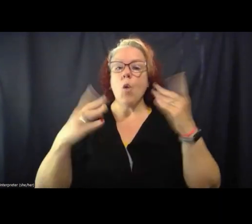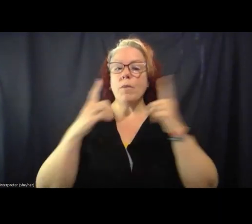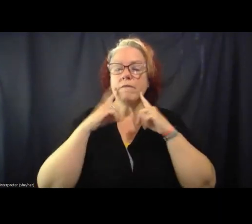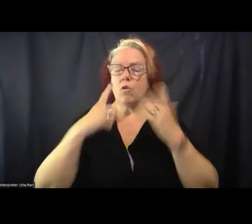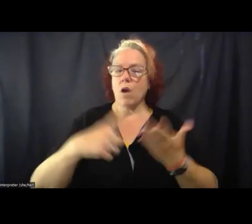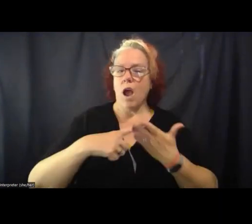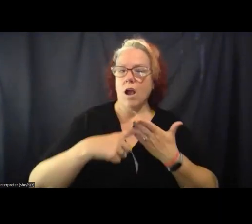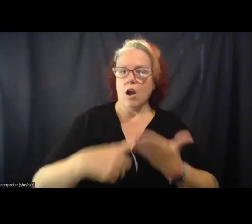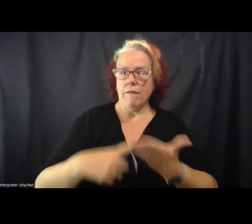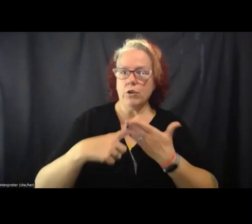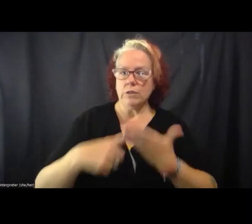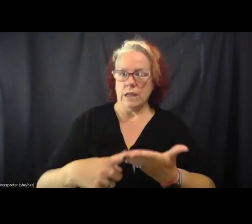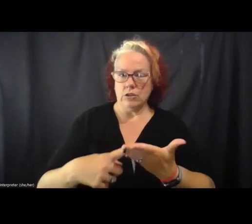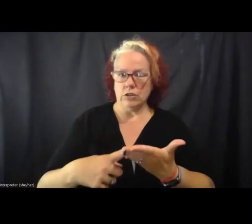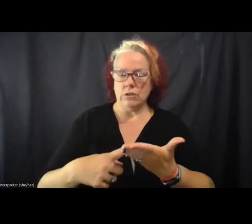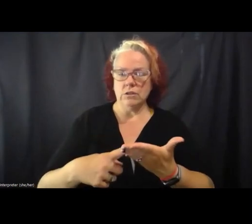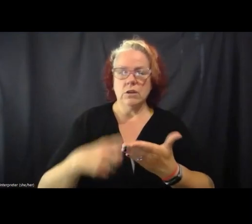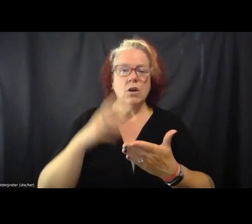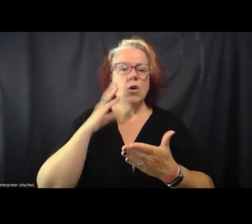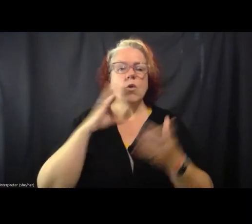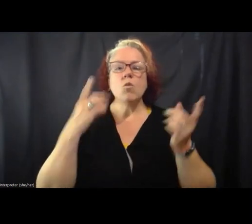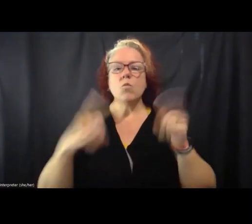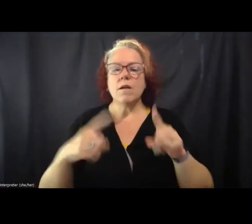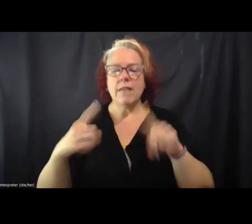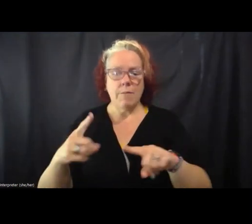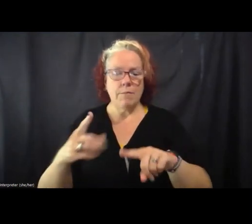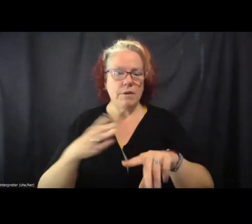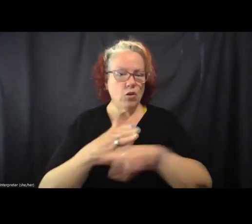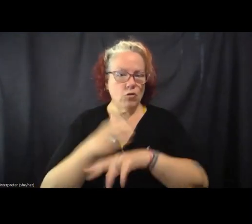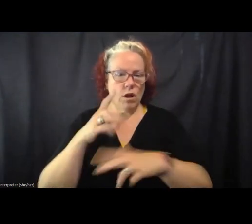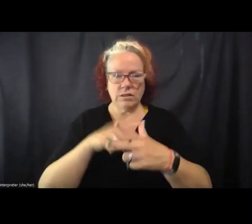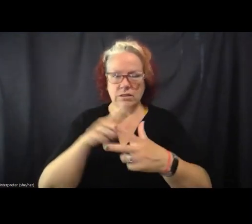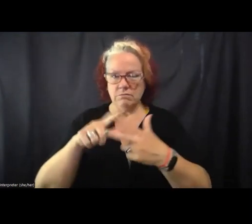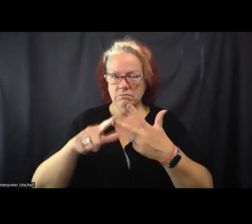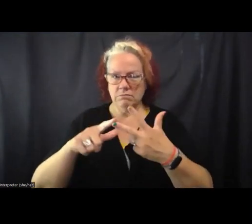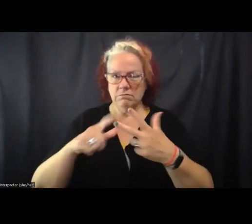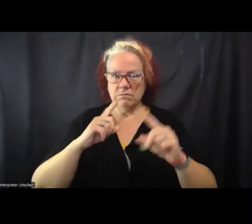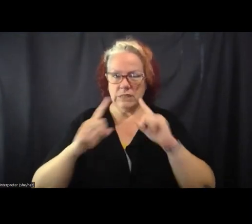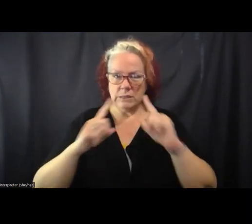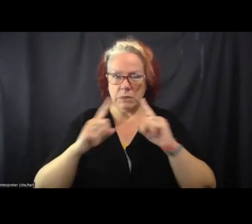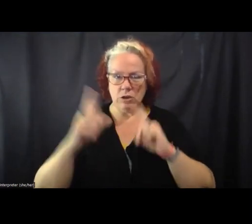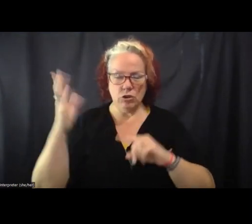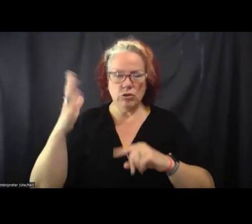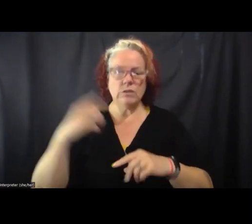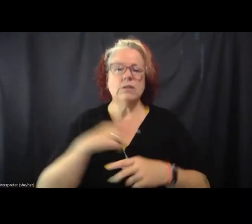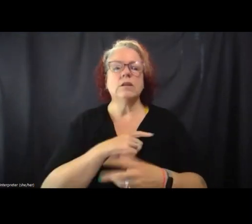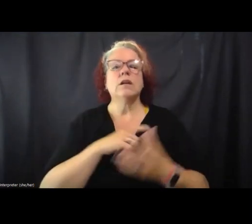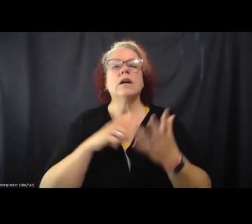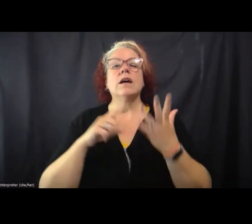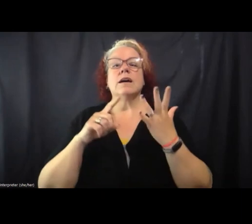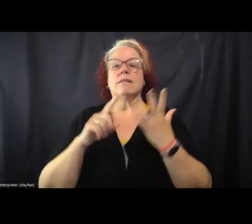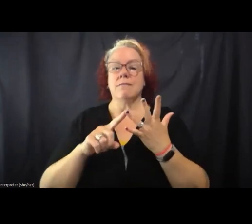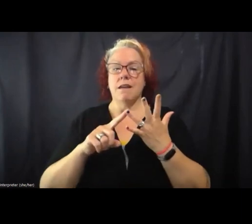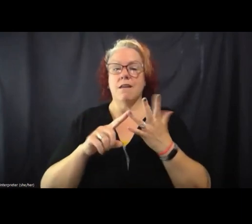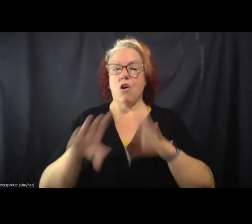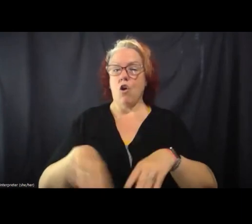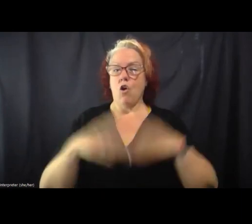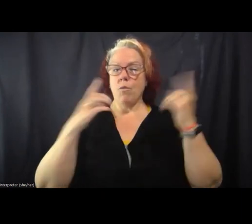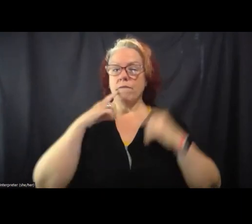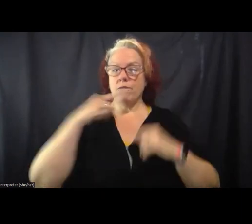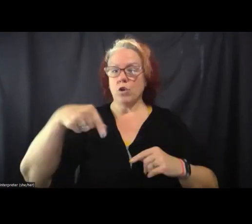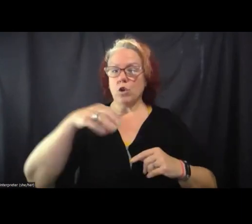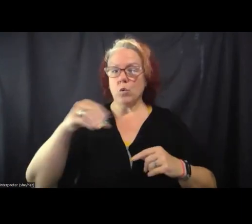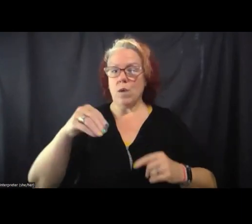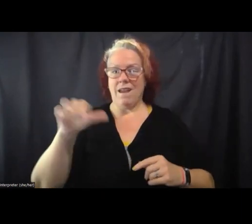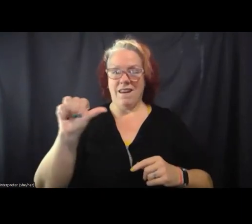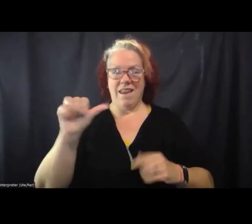that'll happen across the speakers that we have. And then we're planning to open it up for Q&A for